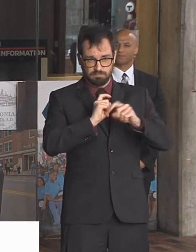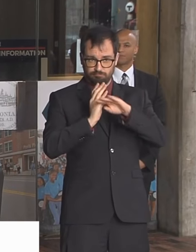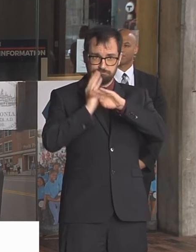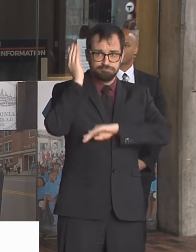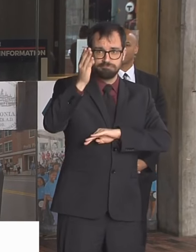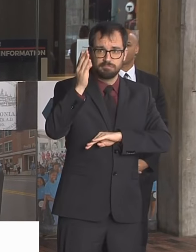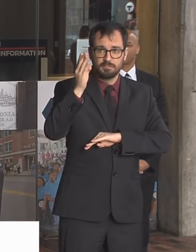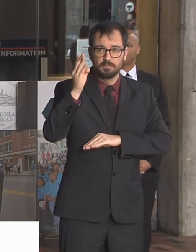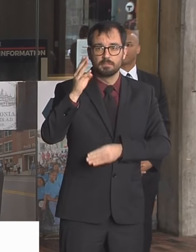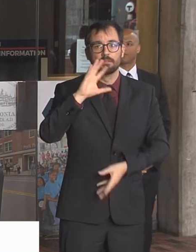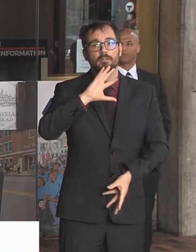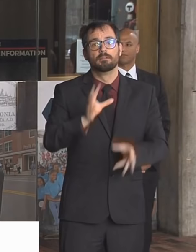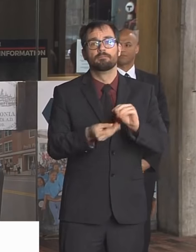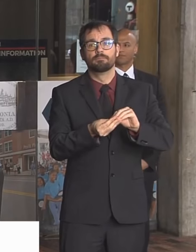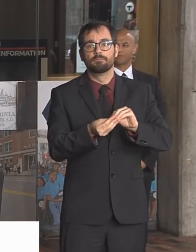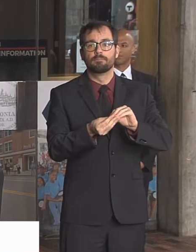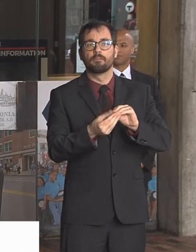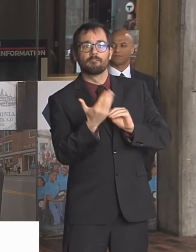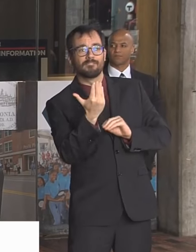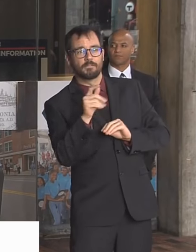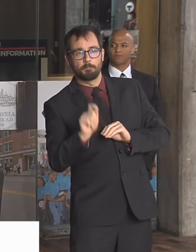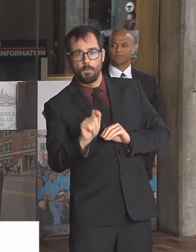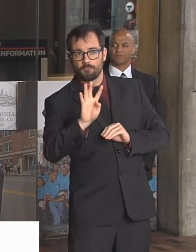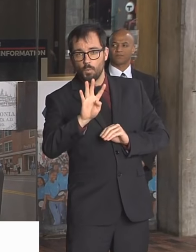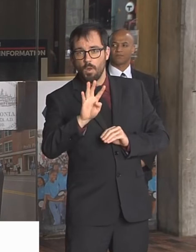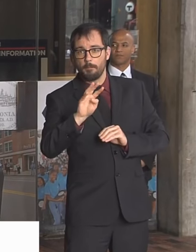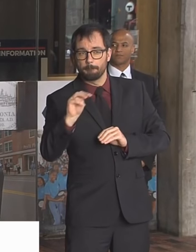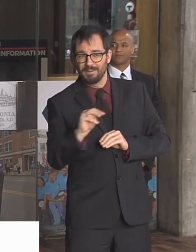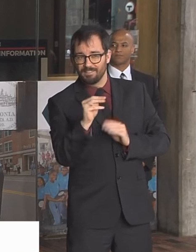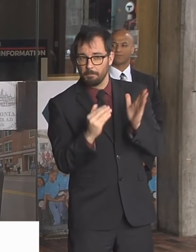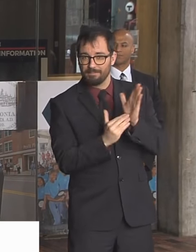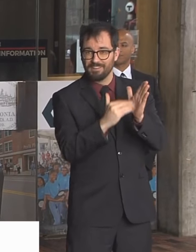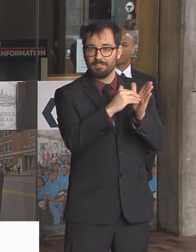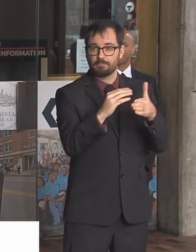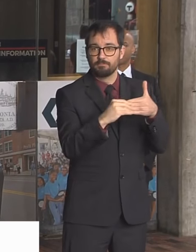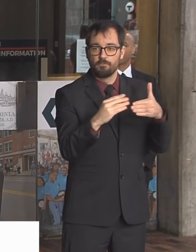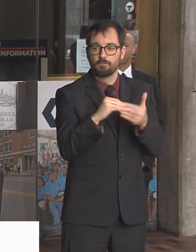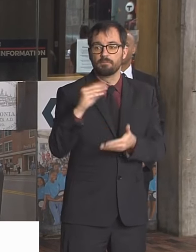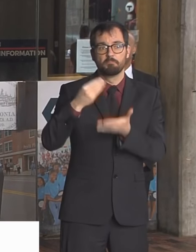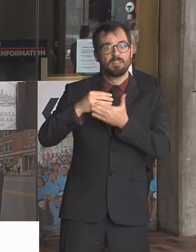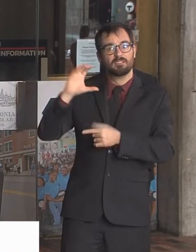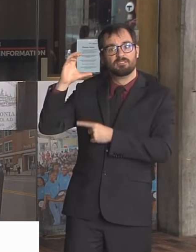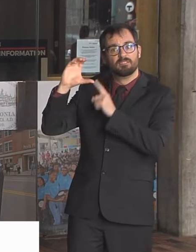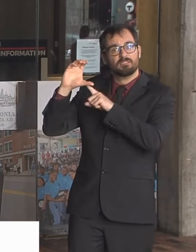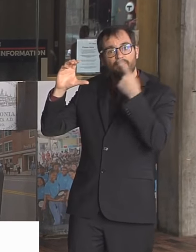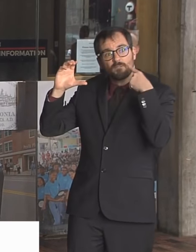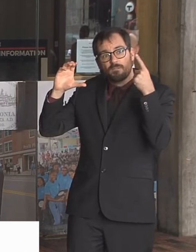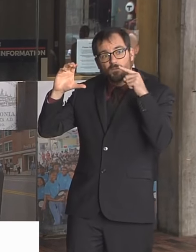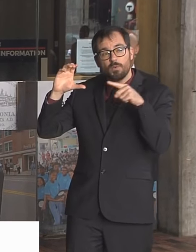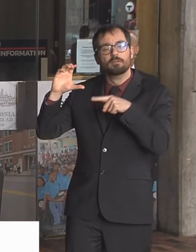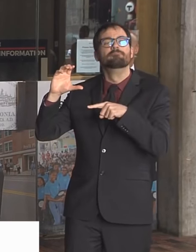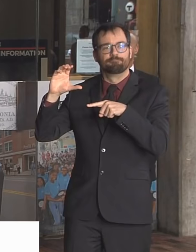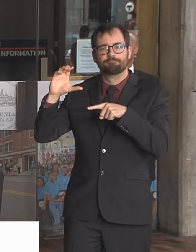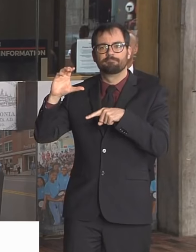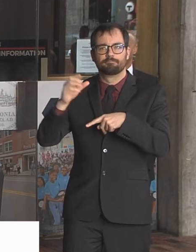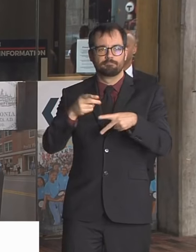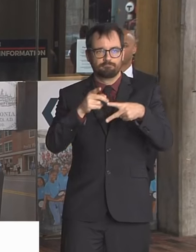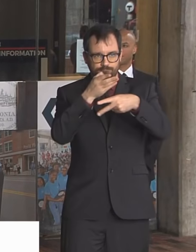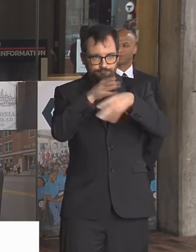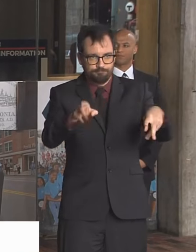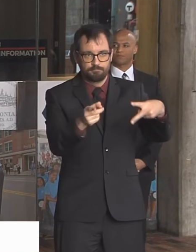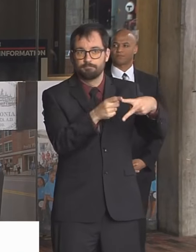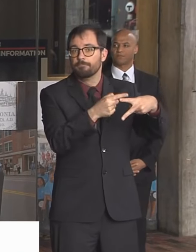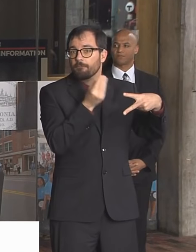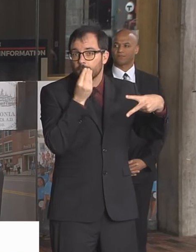and providers that provide food to kids, low-income families and seniors, childcare for first responders and medical personnel.